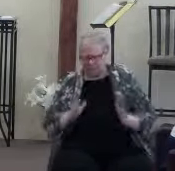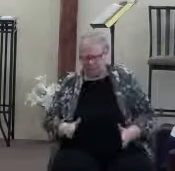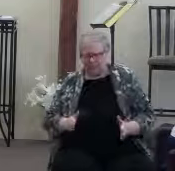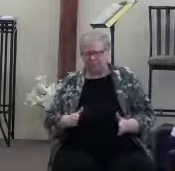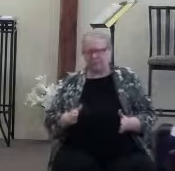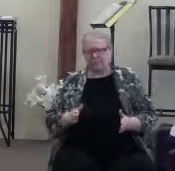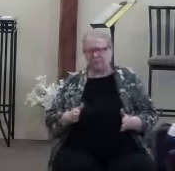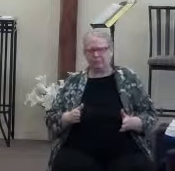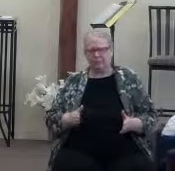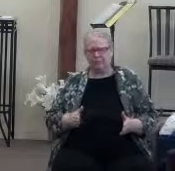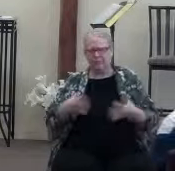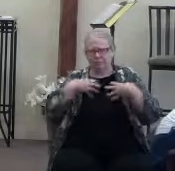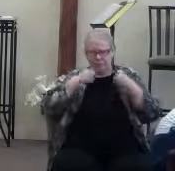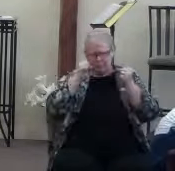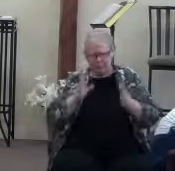our peace.